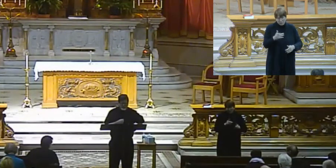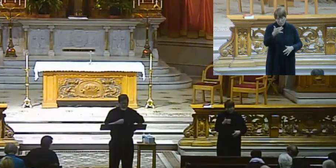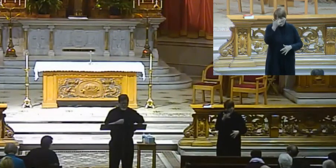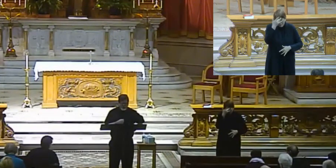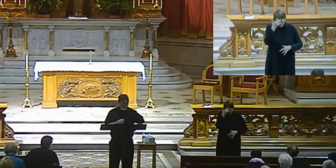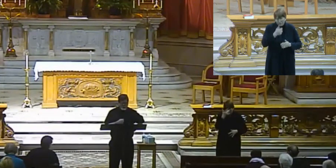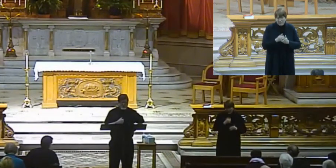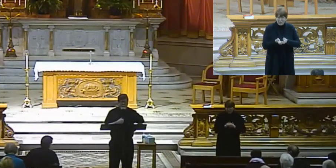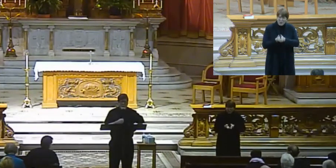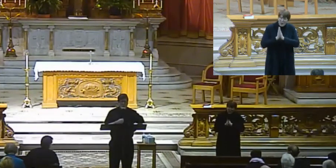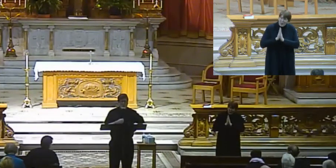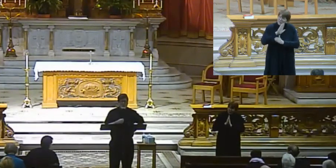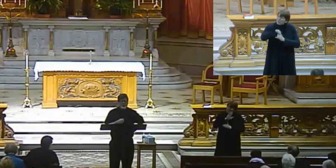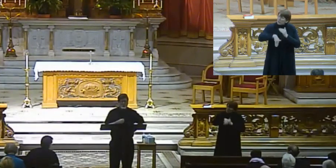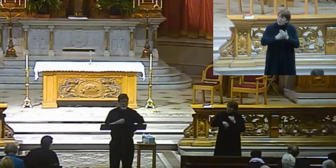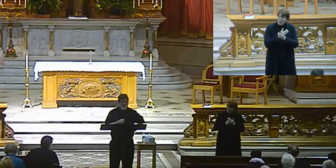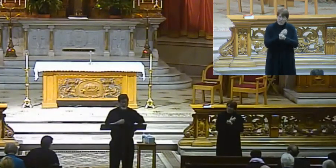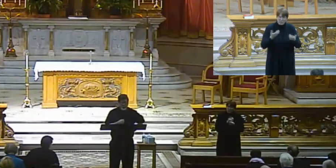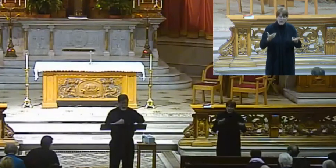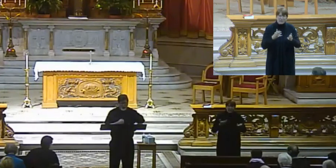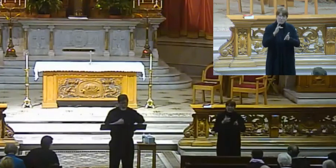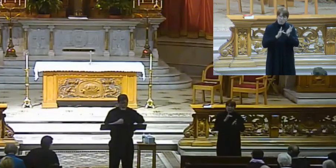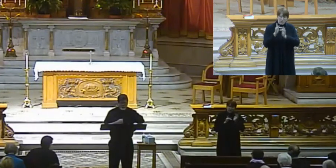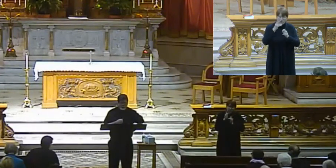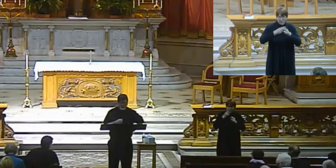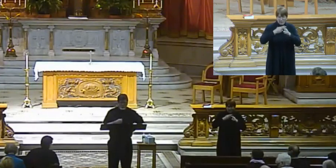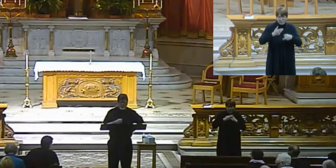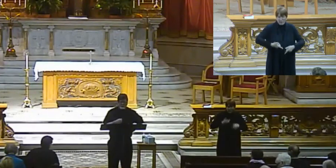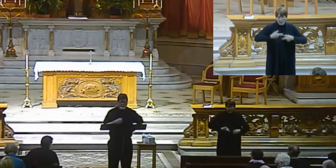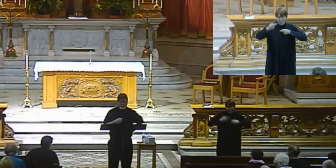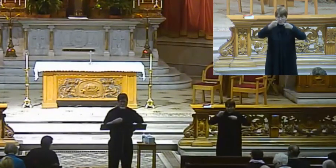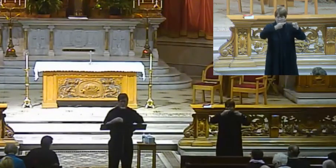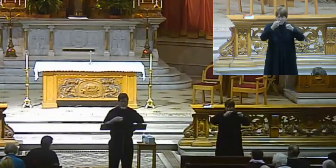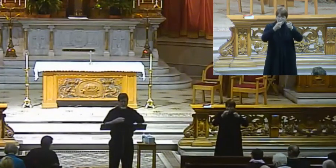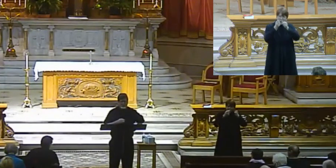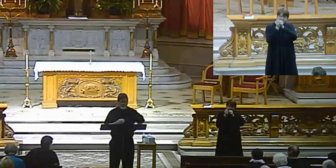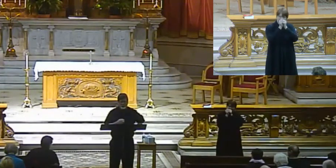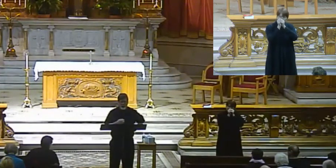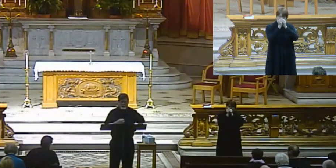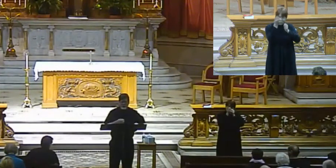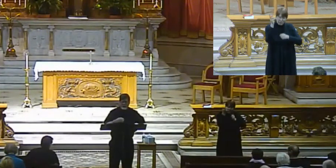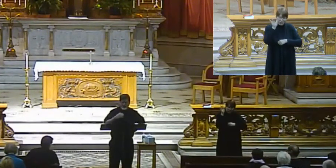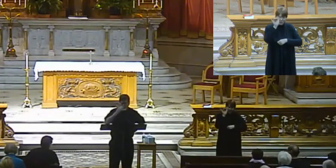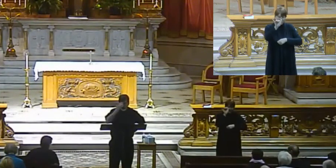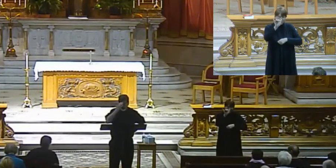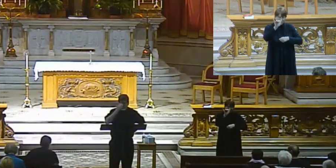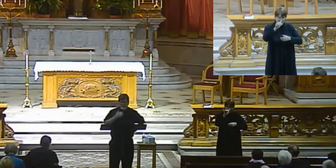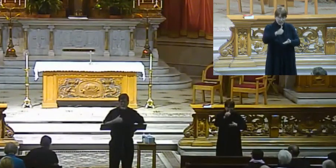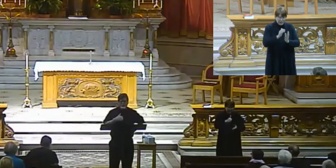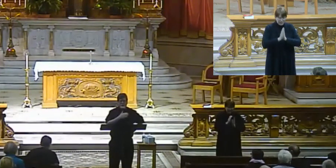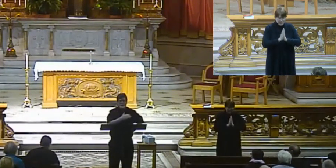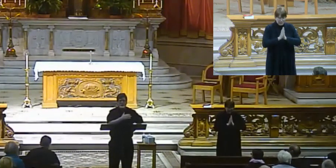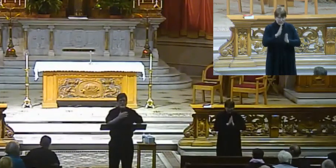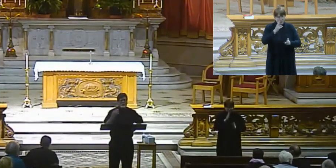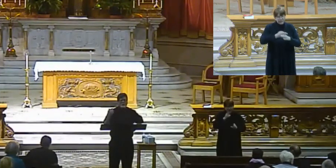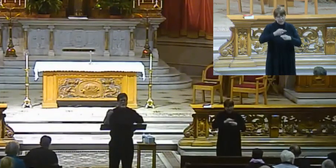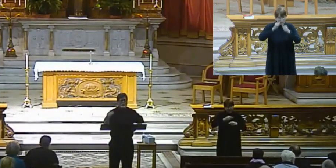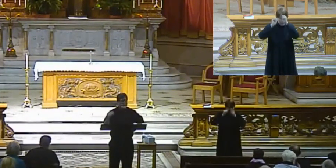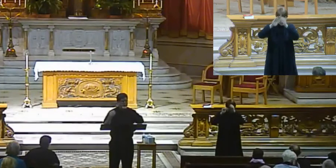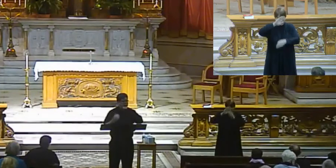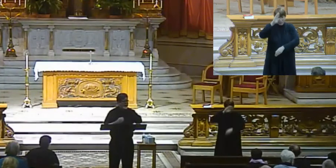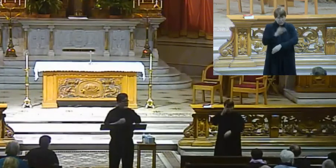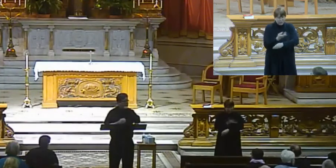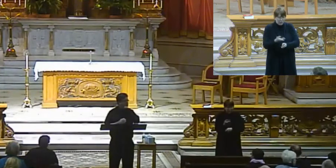And we ask all things in Jesus' name, who lives and reigns with you forever and ever. Amen. And the Father, the Son, and the Holy